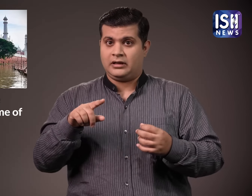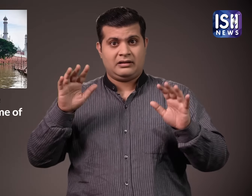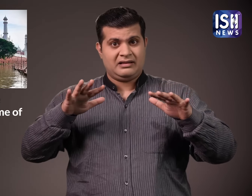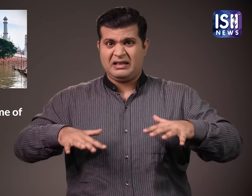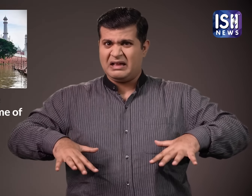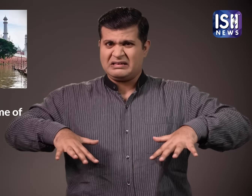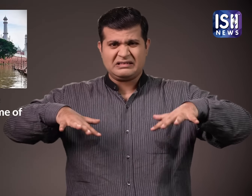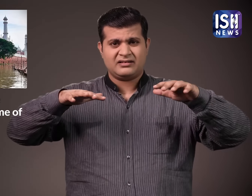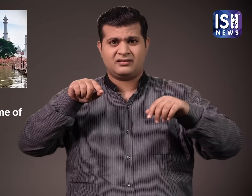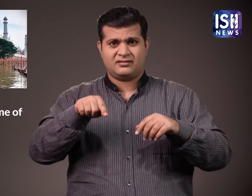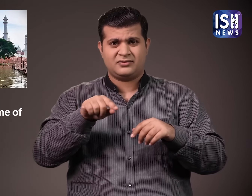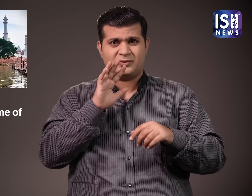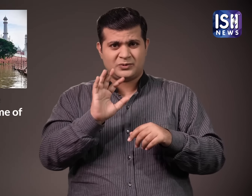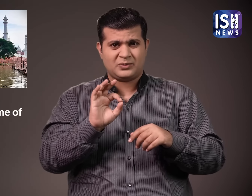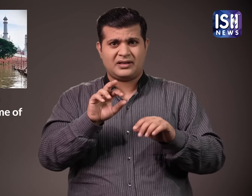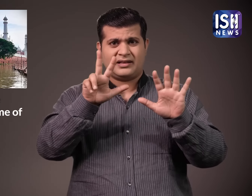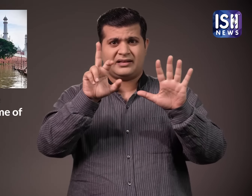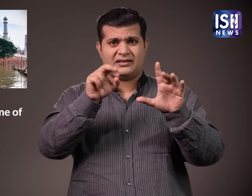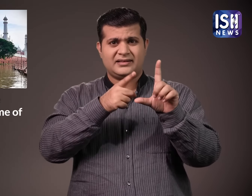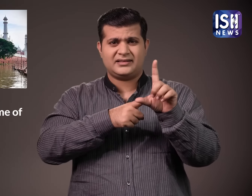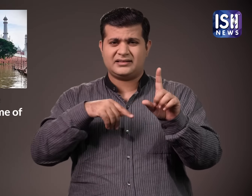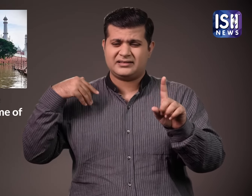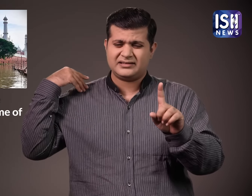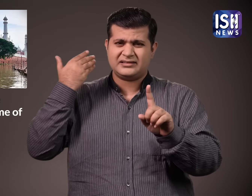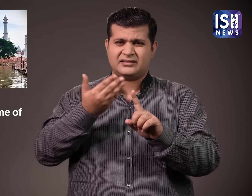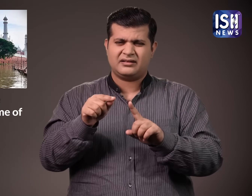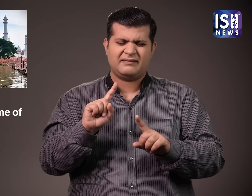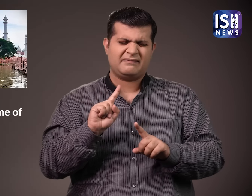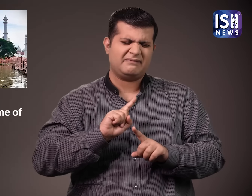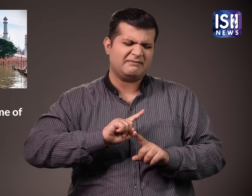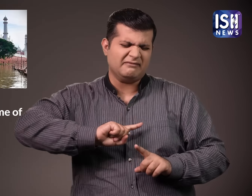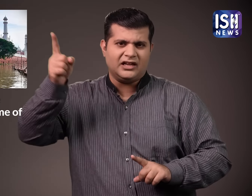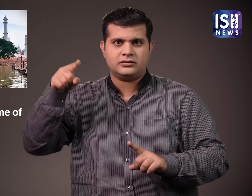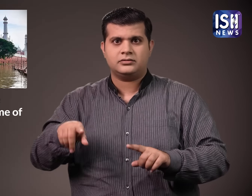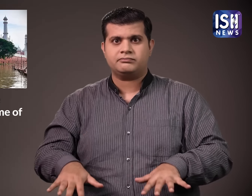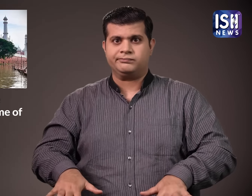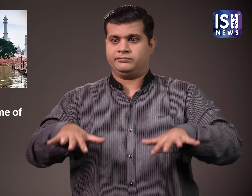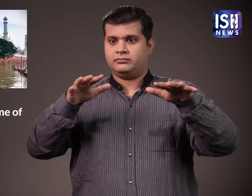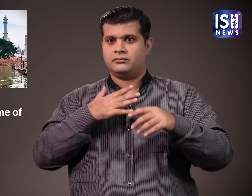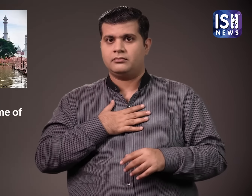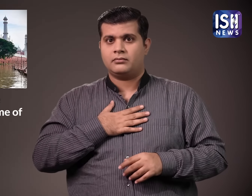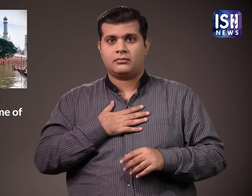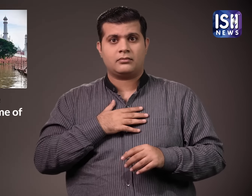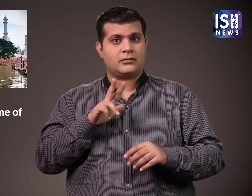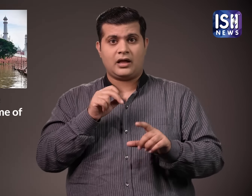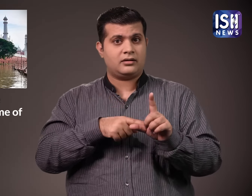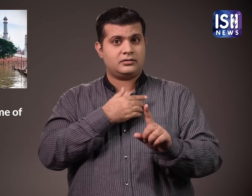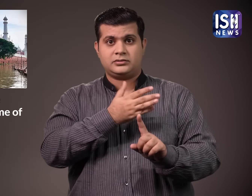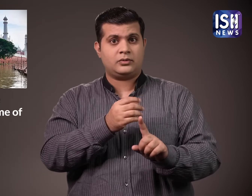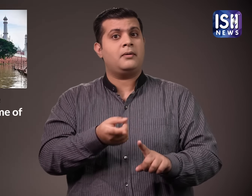Agra has seen such severe flooding for the first time since 80 years. This is the first